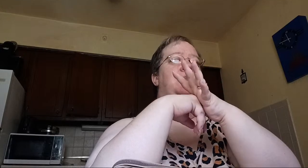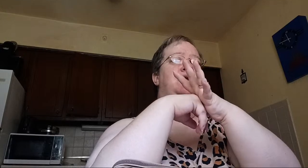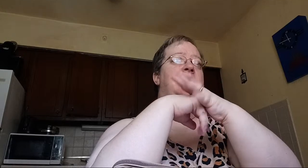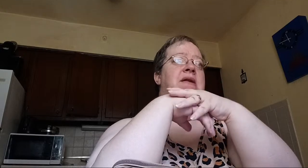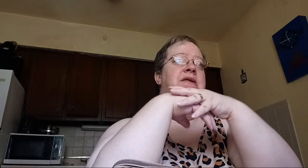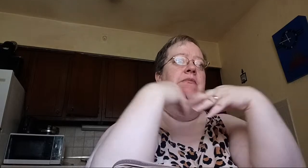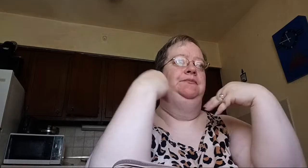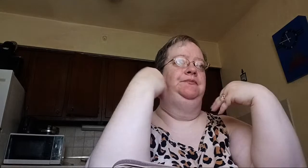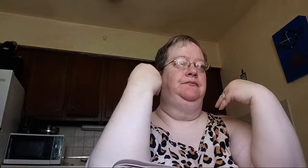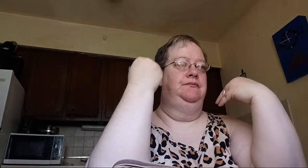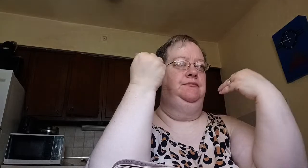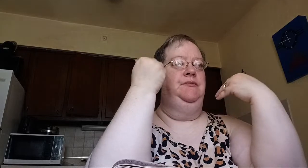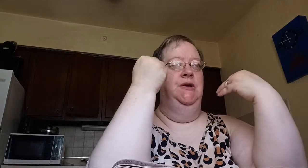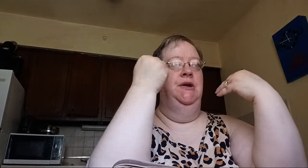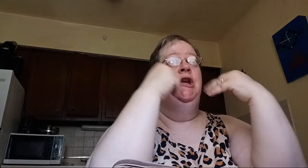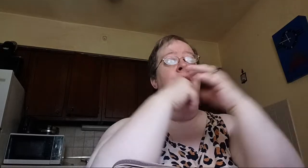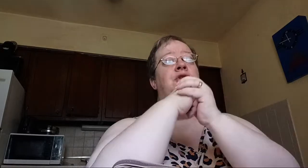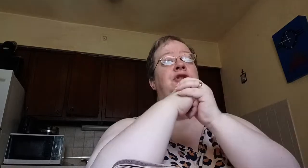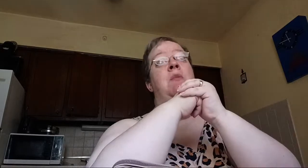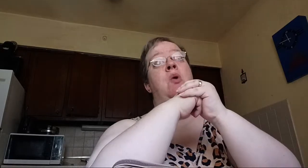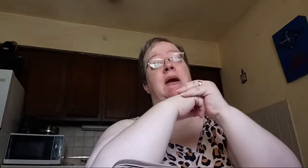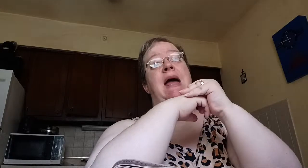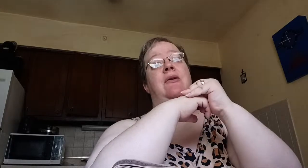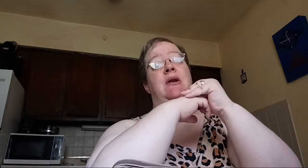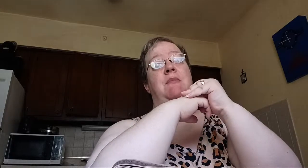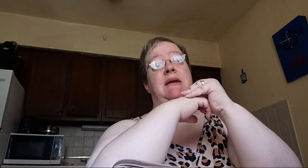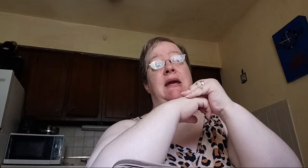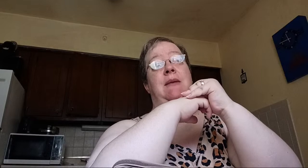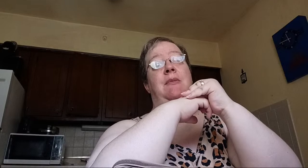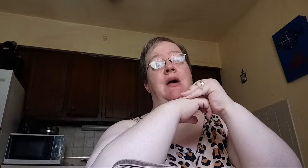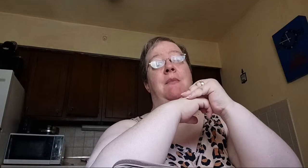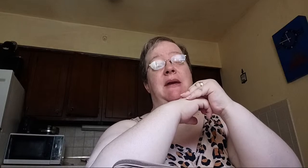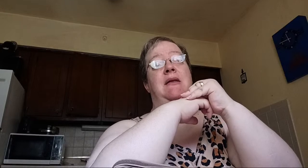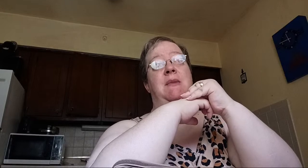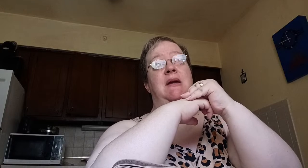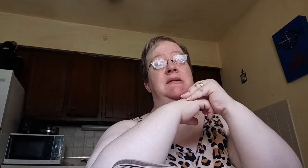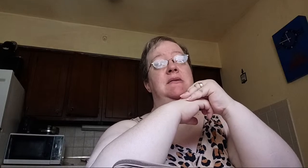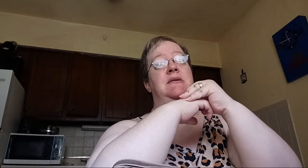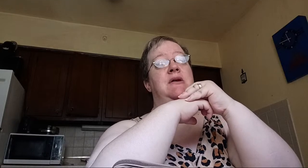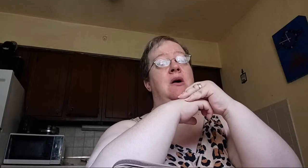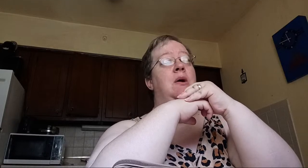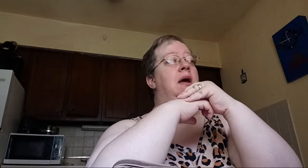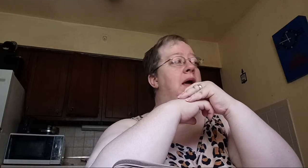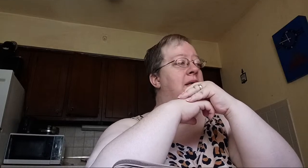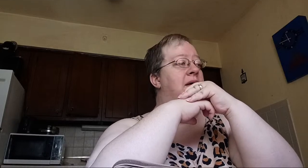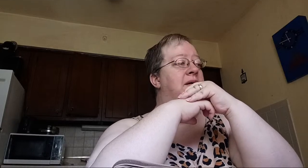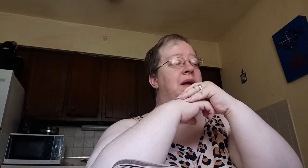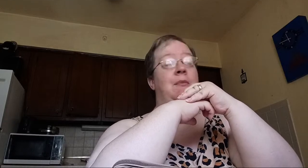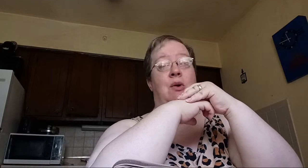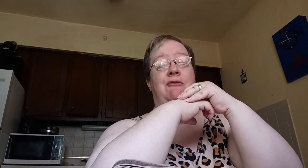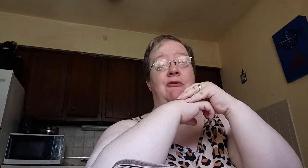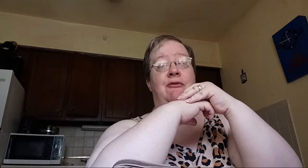says where two or more are gathered in my name, I'll be in the midst. So that's something I'm grateful for.